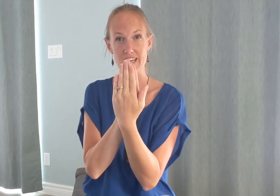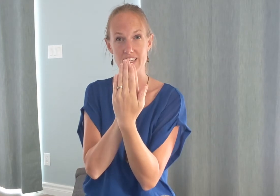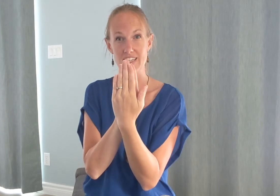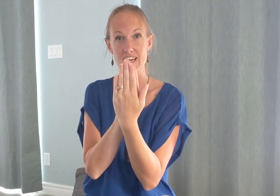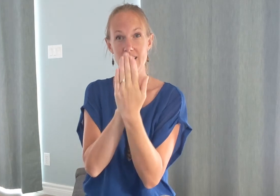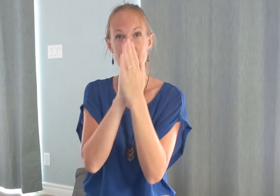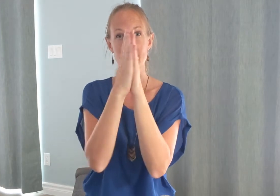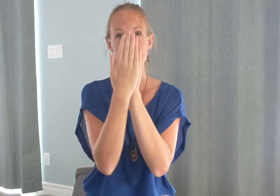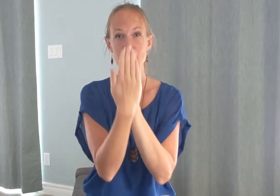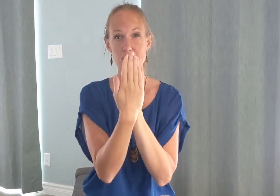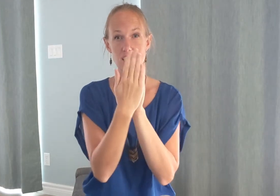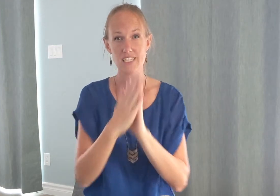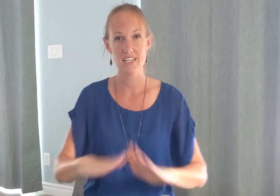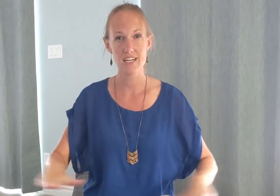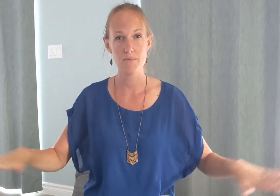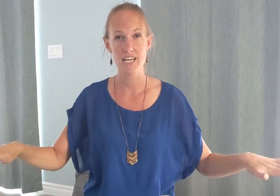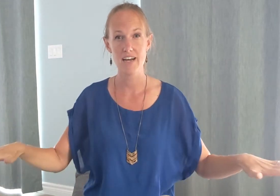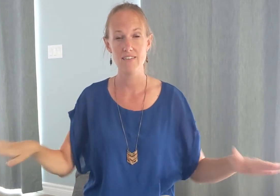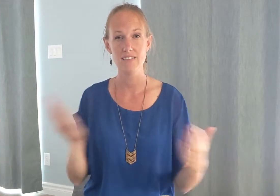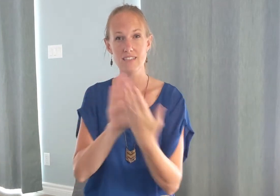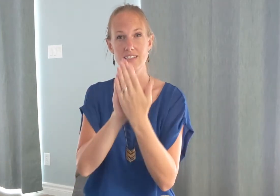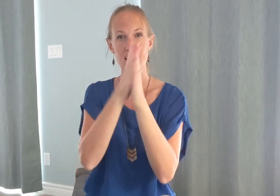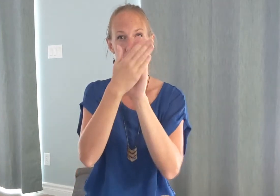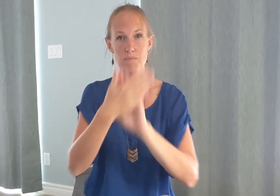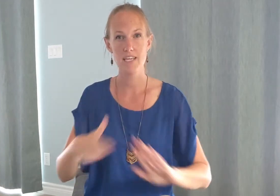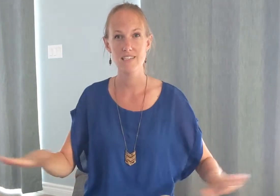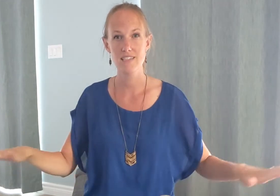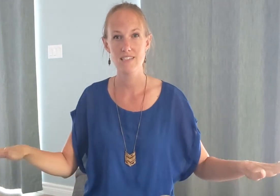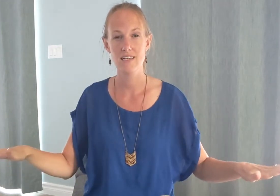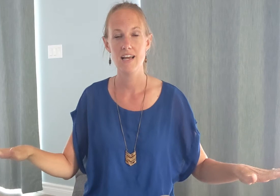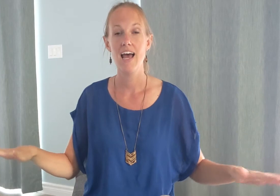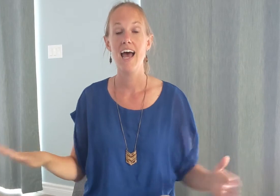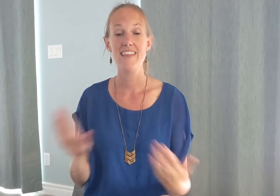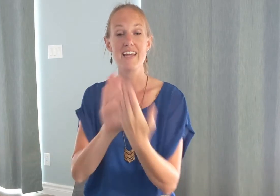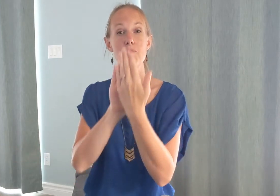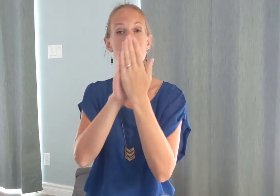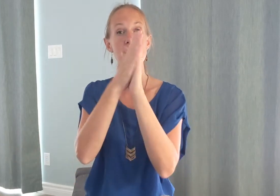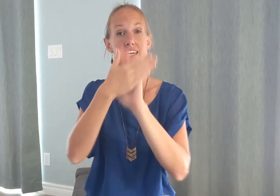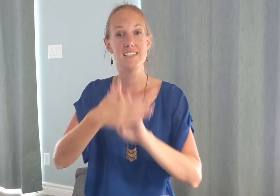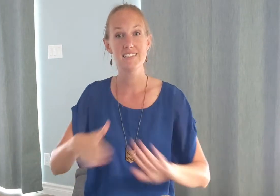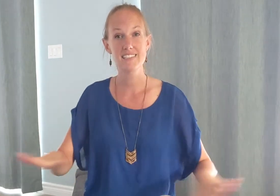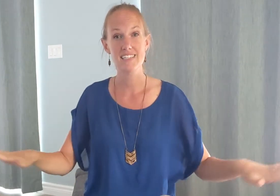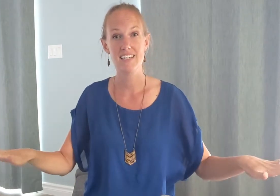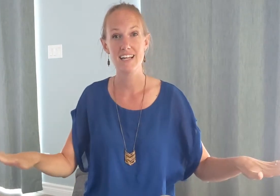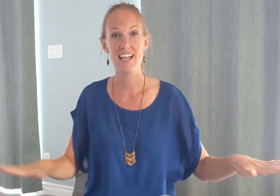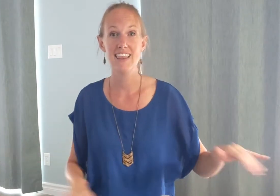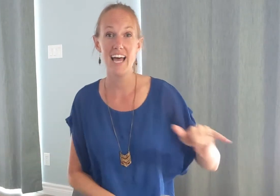hand front switch and then come down okay peace and then peace like